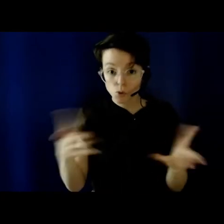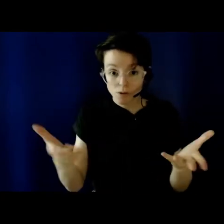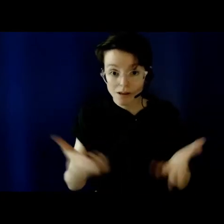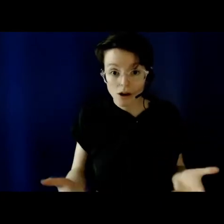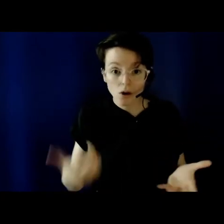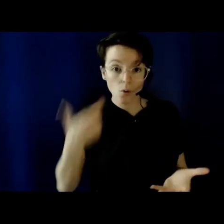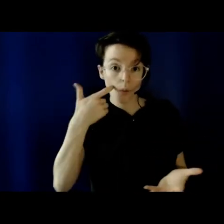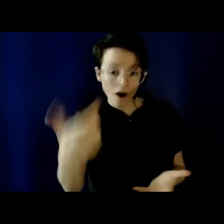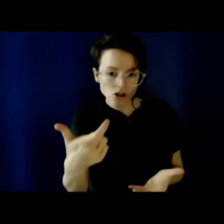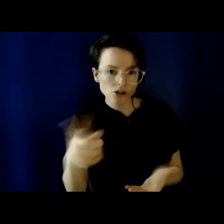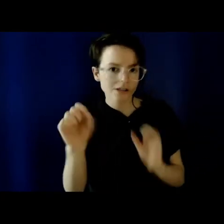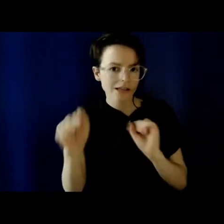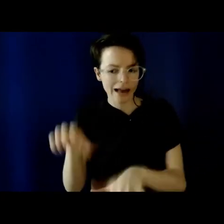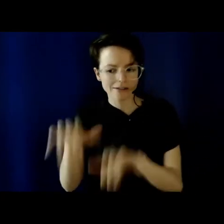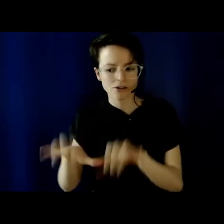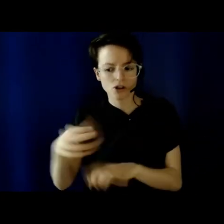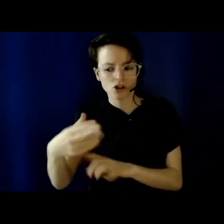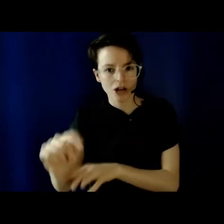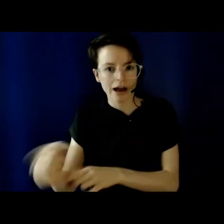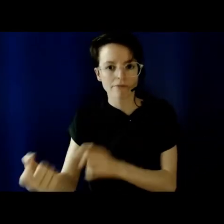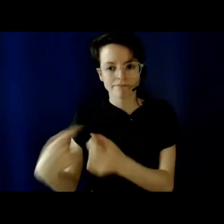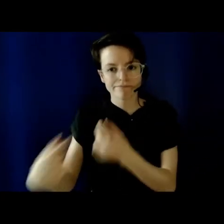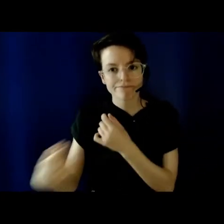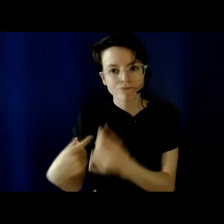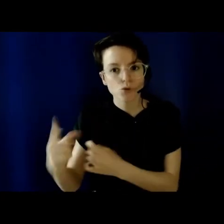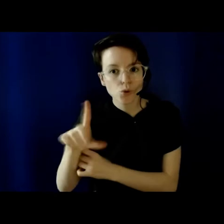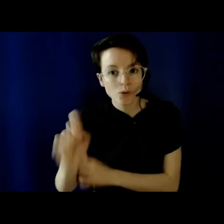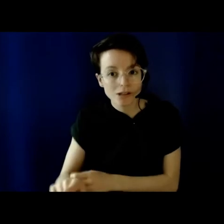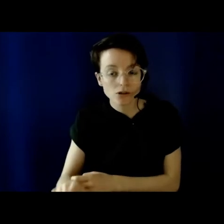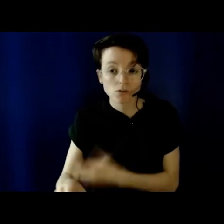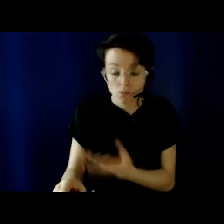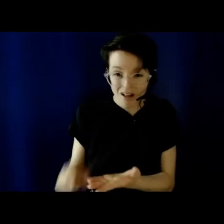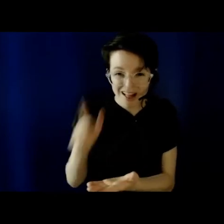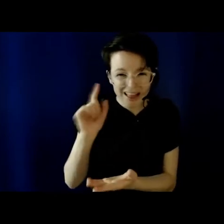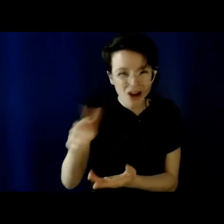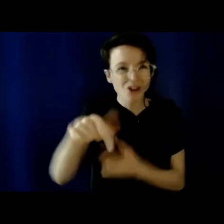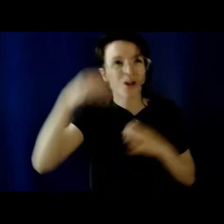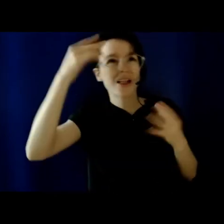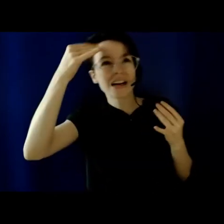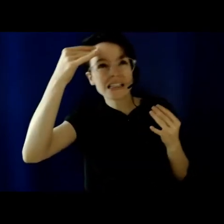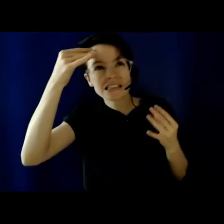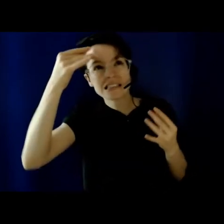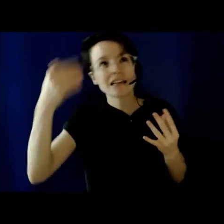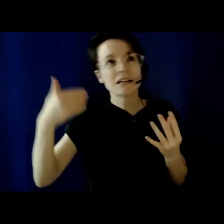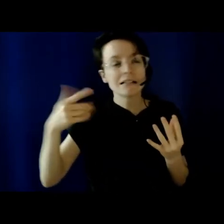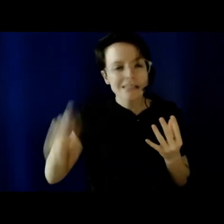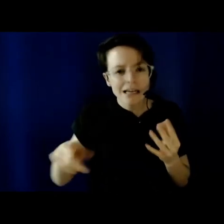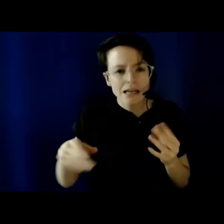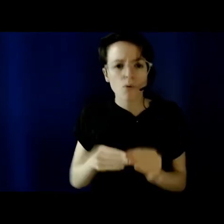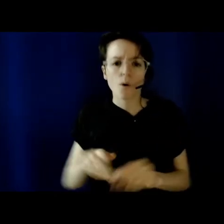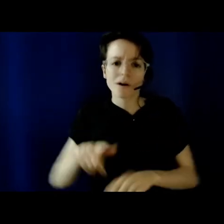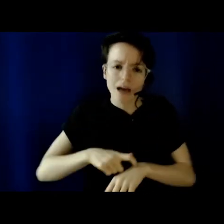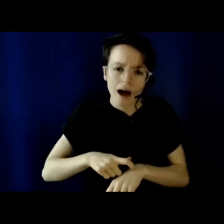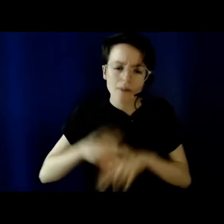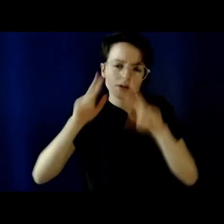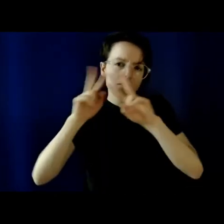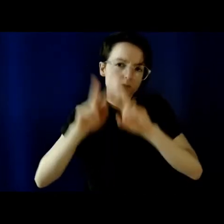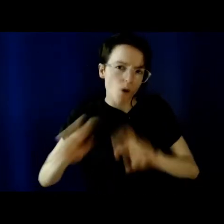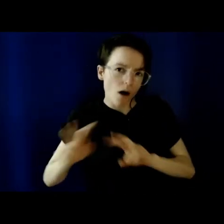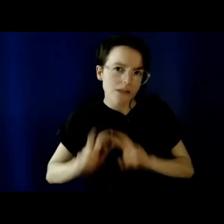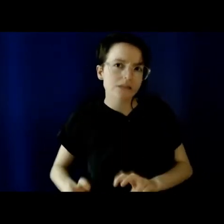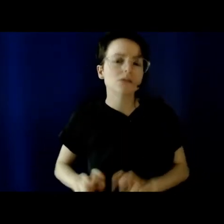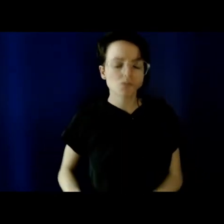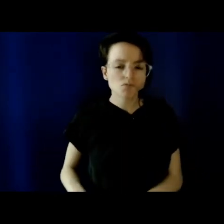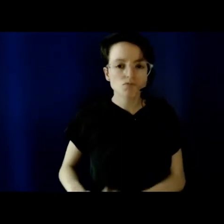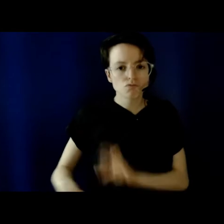But you're also welcome to send them to us later if you want to revisit the material or have additional time to reflect. I'm going to post my